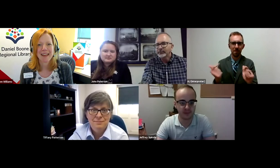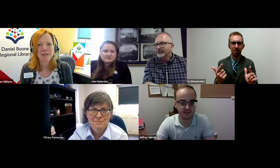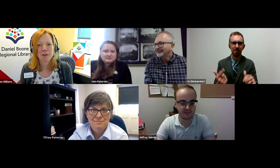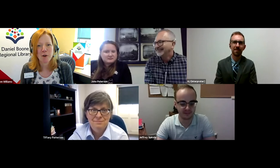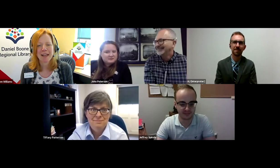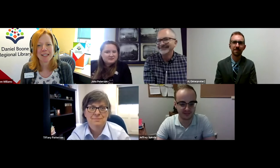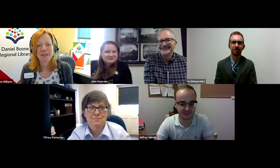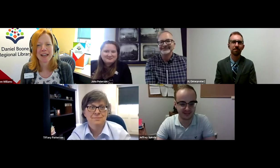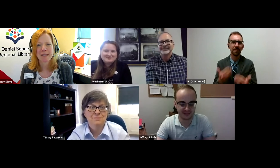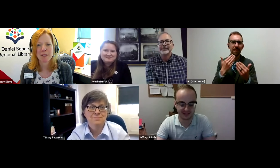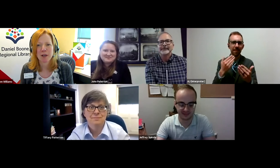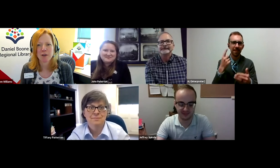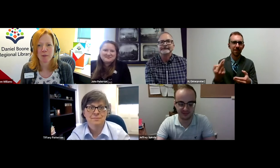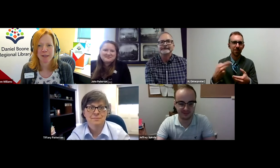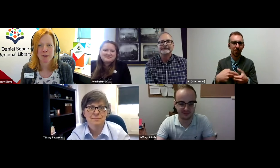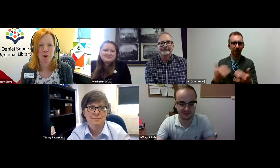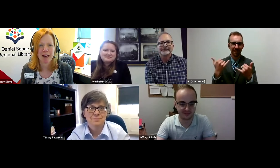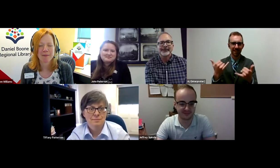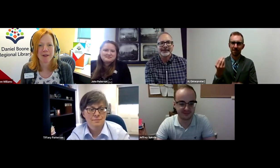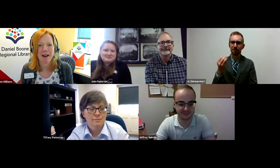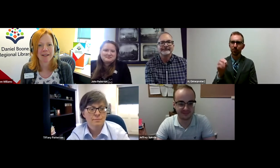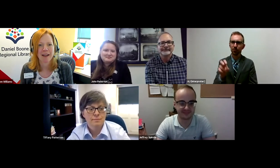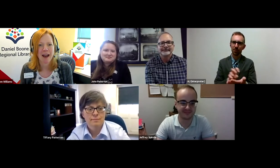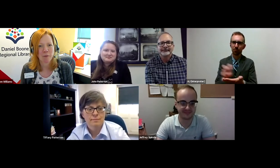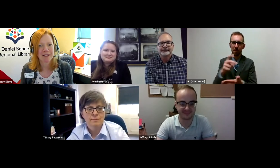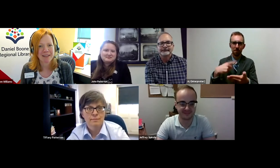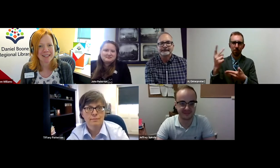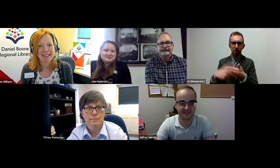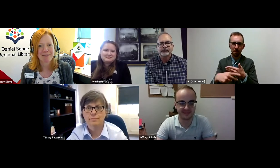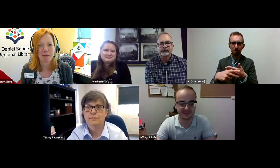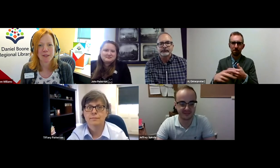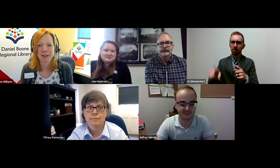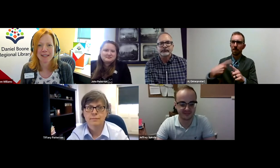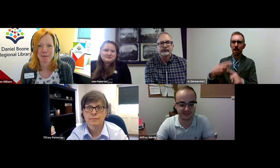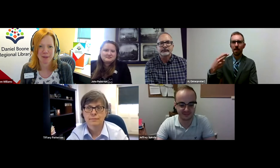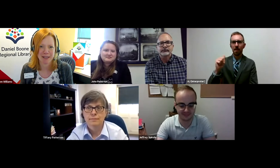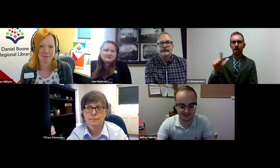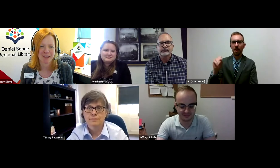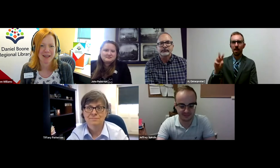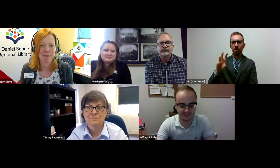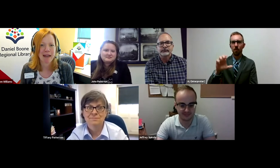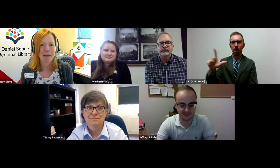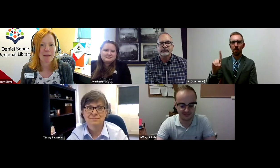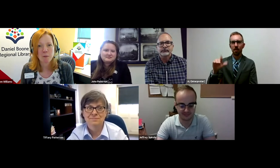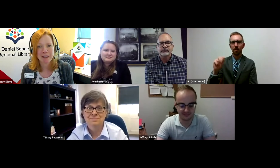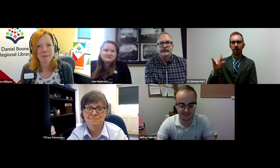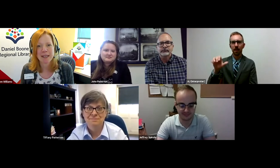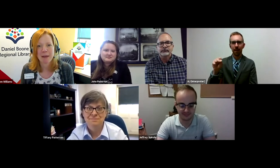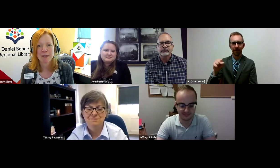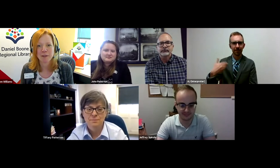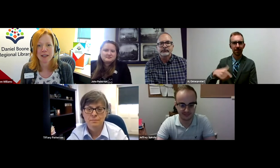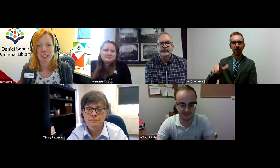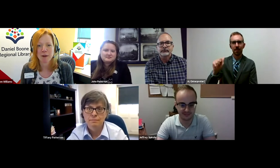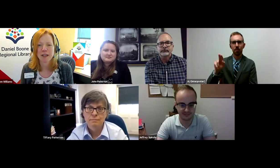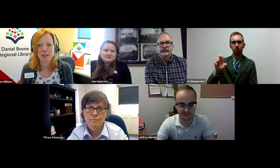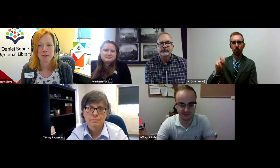Thank you for joining us for today's Missouri Trailblazers program on Hallowell Davis from the Missouri State Museum. My name is Lauren Williams and